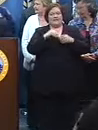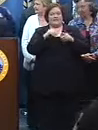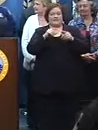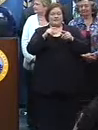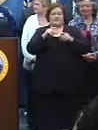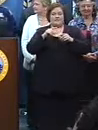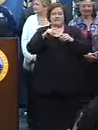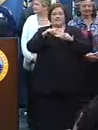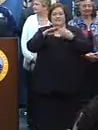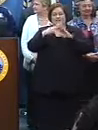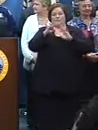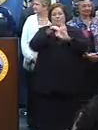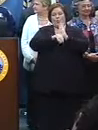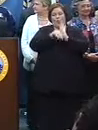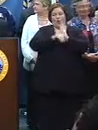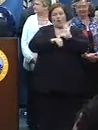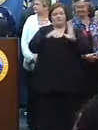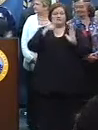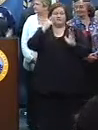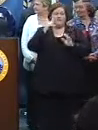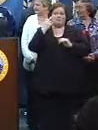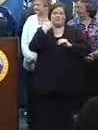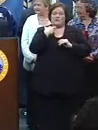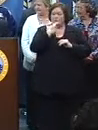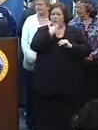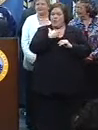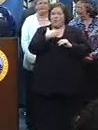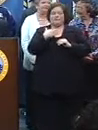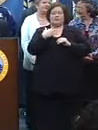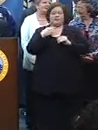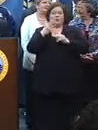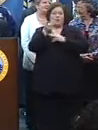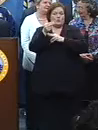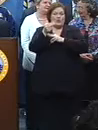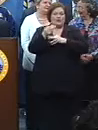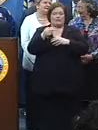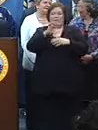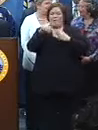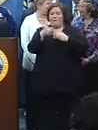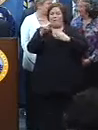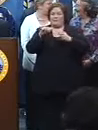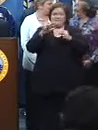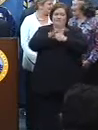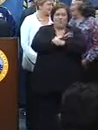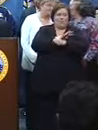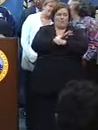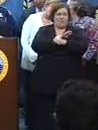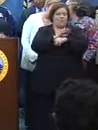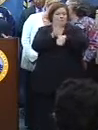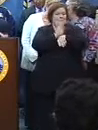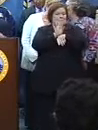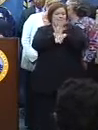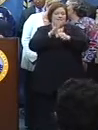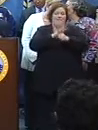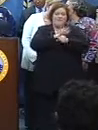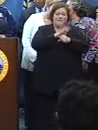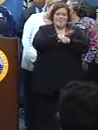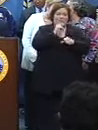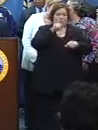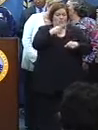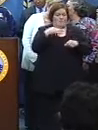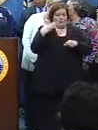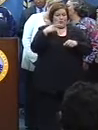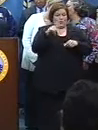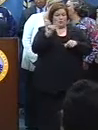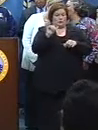Mardi Gras season. Restaurants were full. As we said earlier, the hotels were full. Retail was busy. And Mardi Gras is not only French Quarter, but